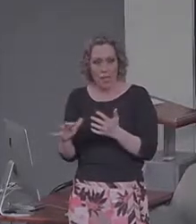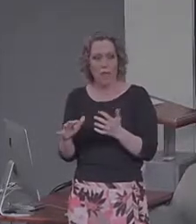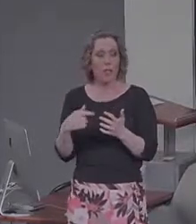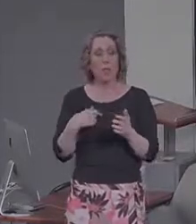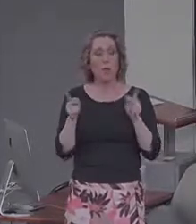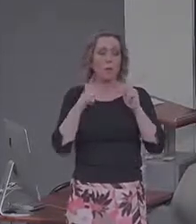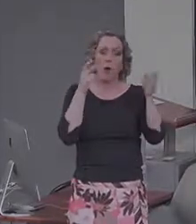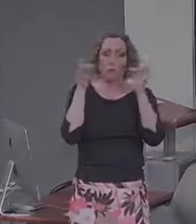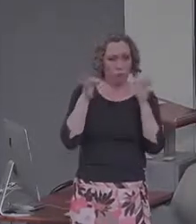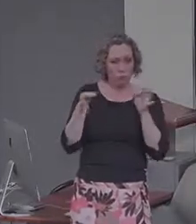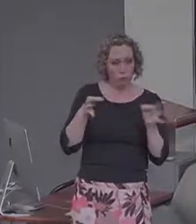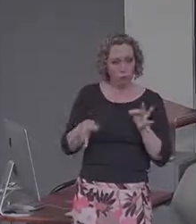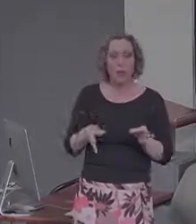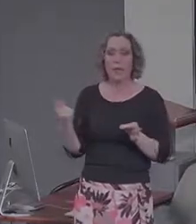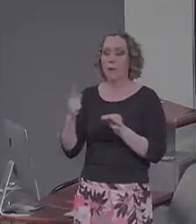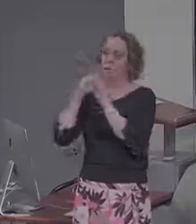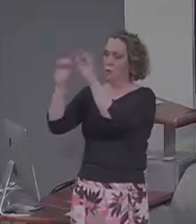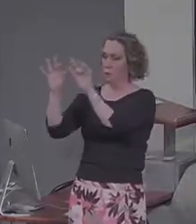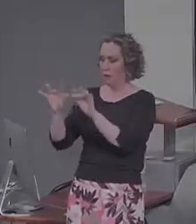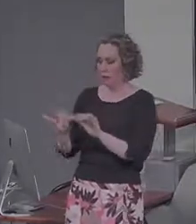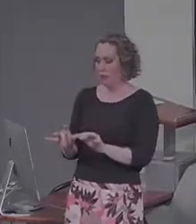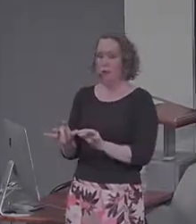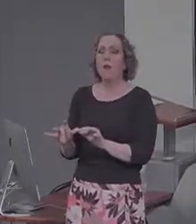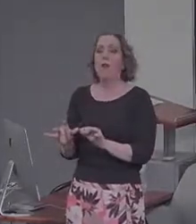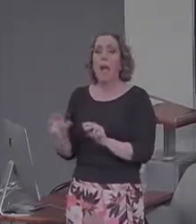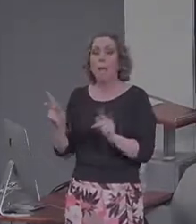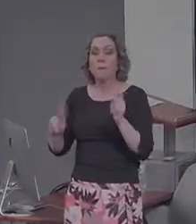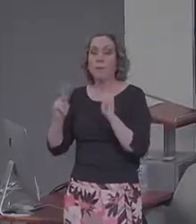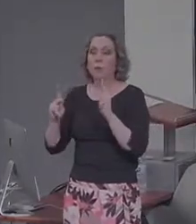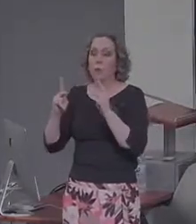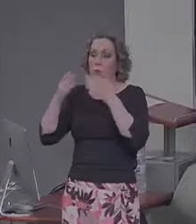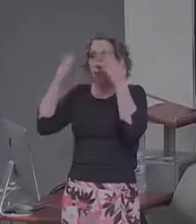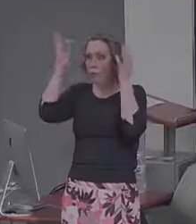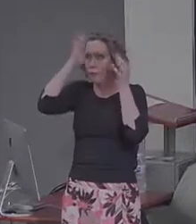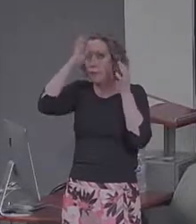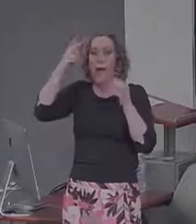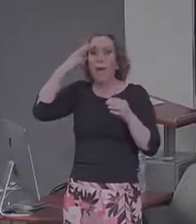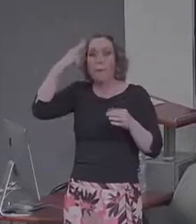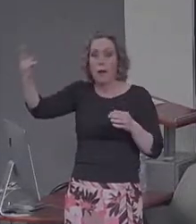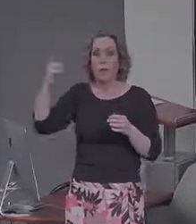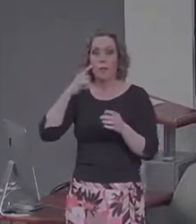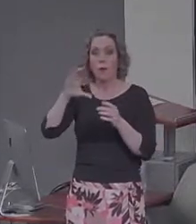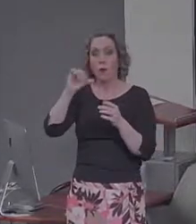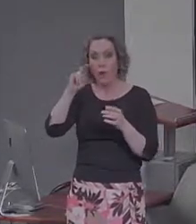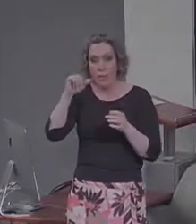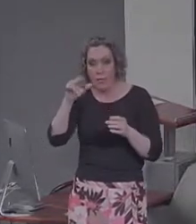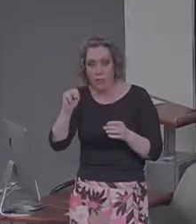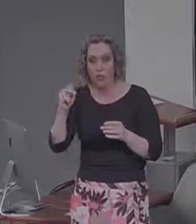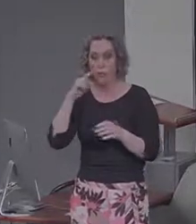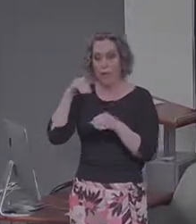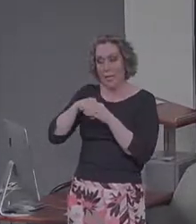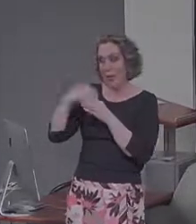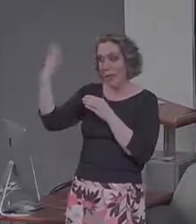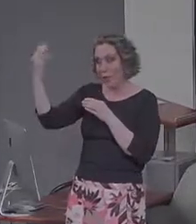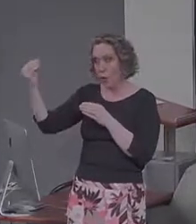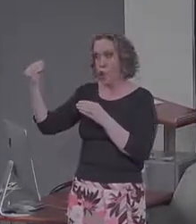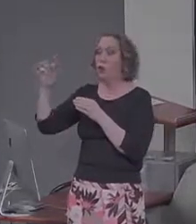then they're rated by people who are blind to hypothesis and condition for internal and external details. So what are those? Internal